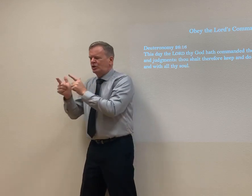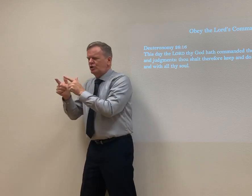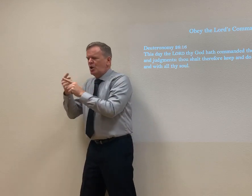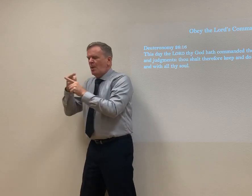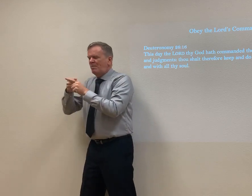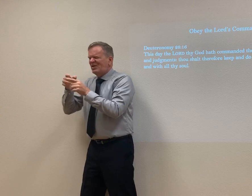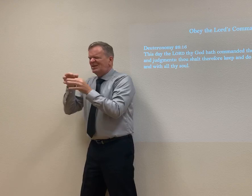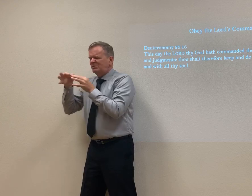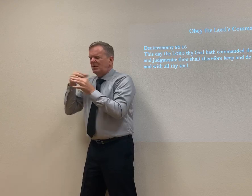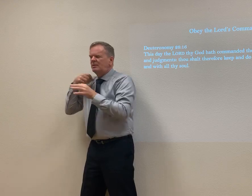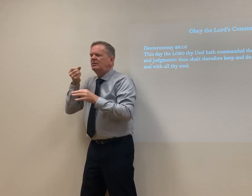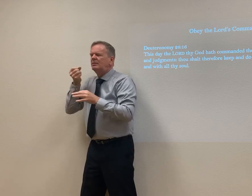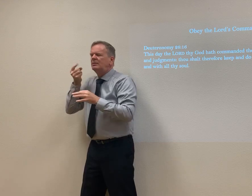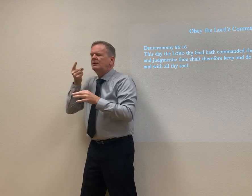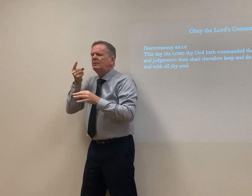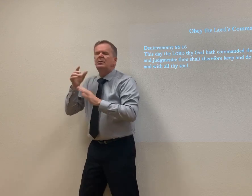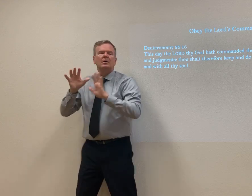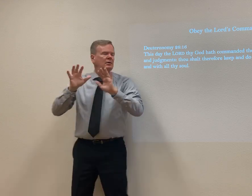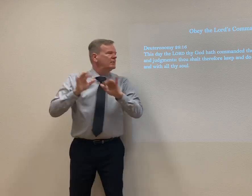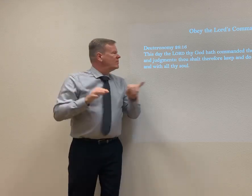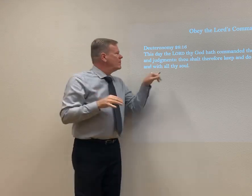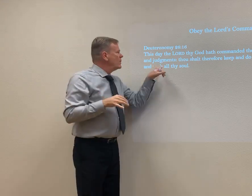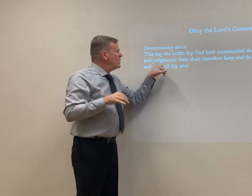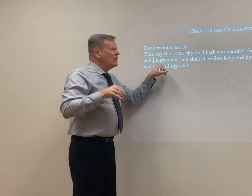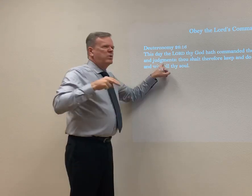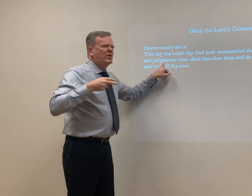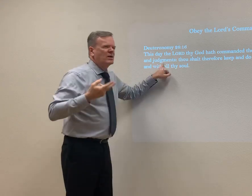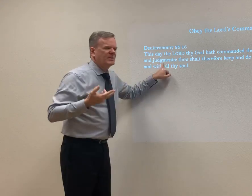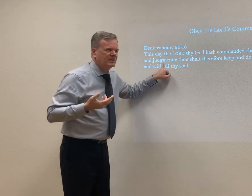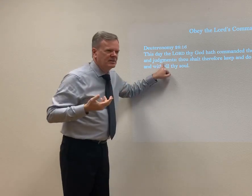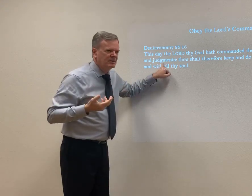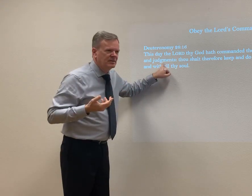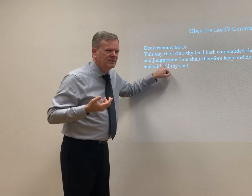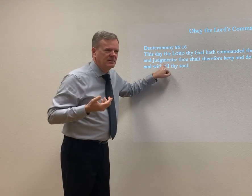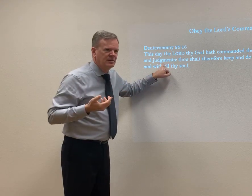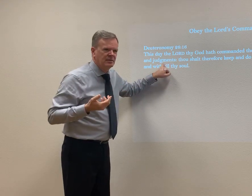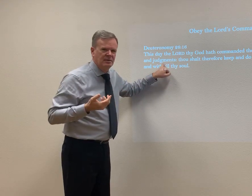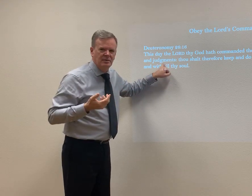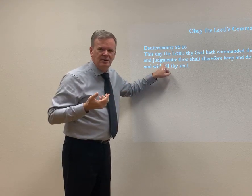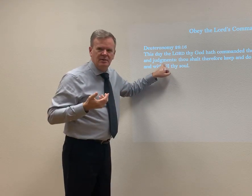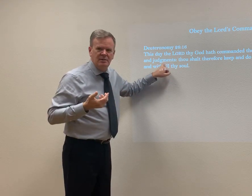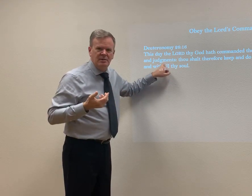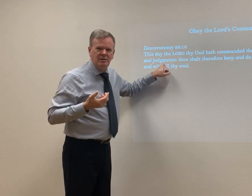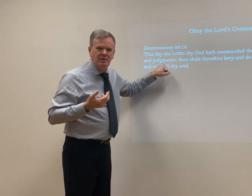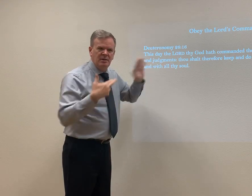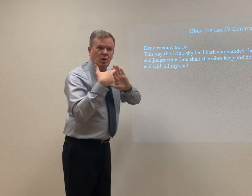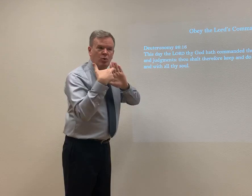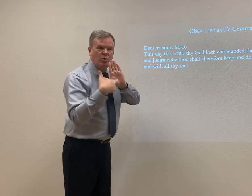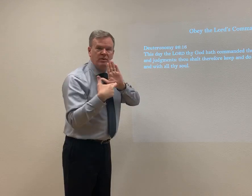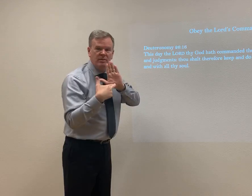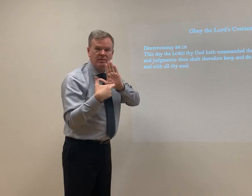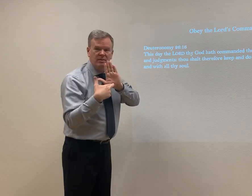You read other translations, you read some explanations, you kind of get where this is going. What does judgments mean? Rules.